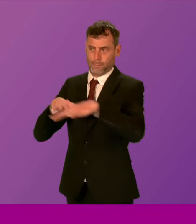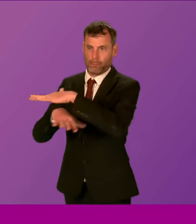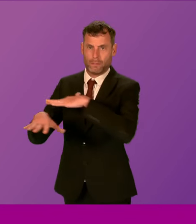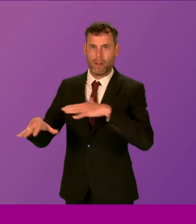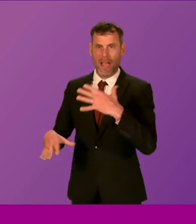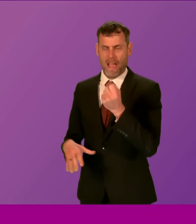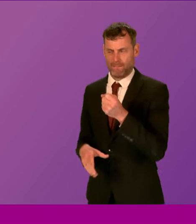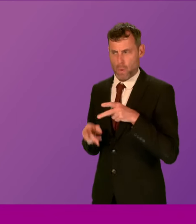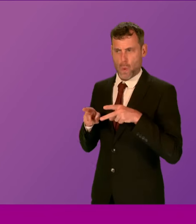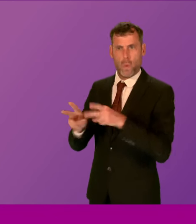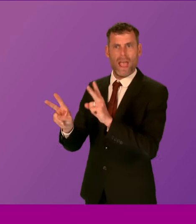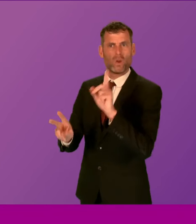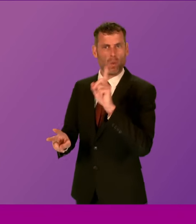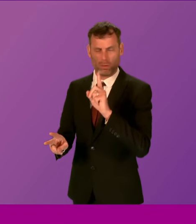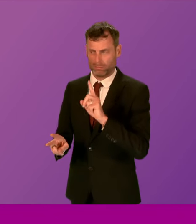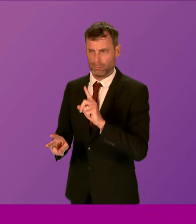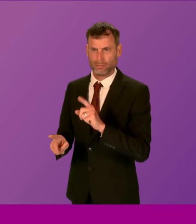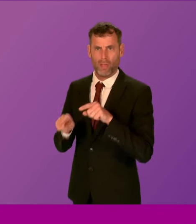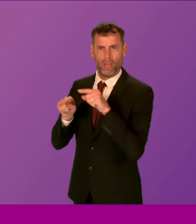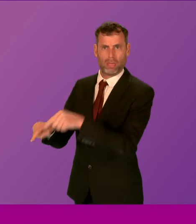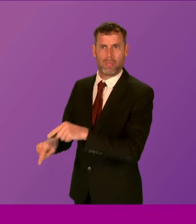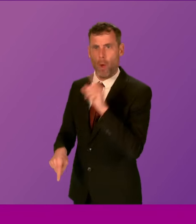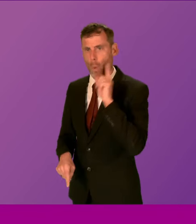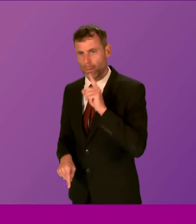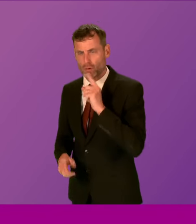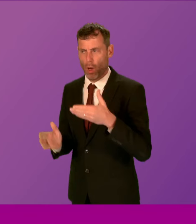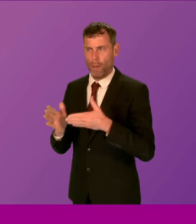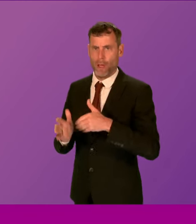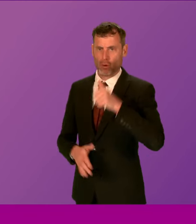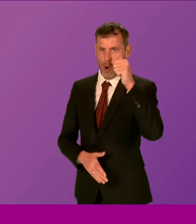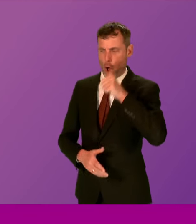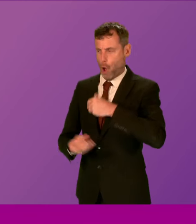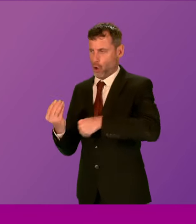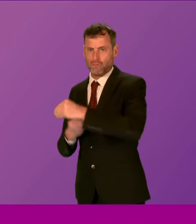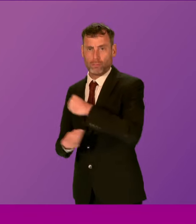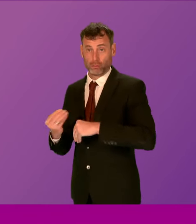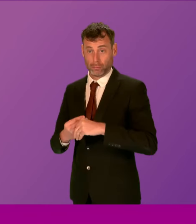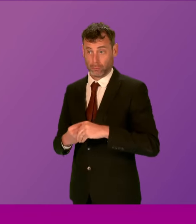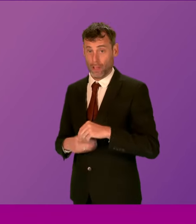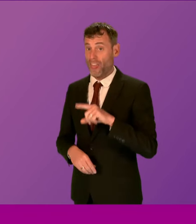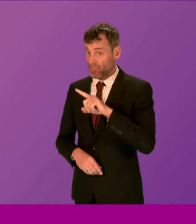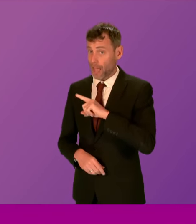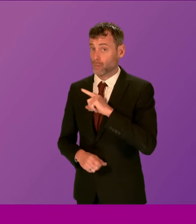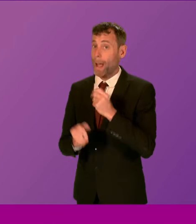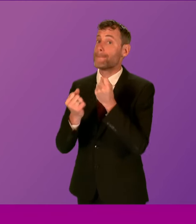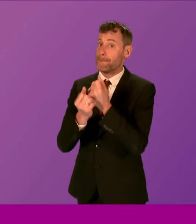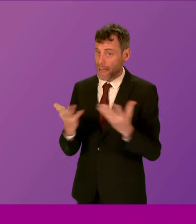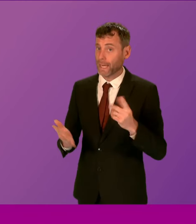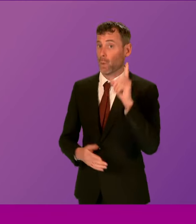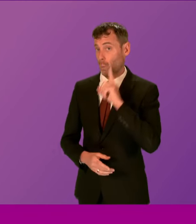misogyny and corruption meant the police failed so many women and girls who came forward to speak up against Packer.